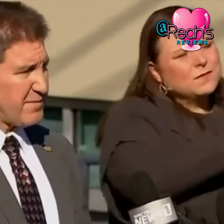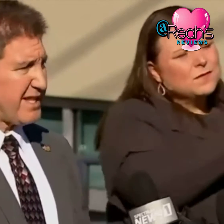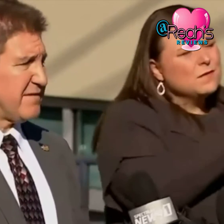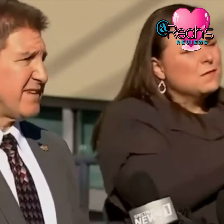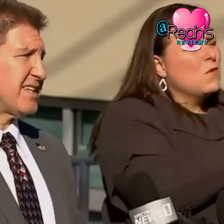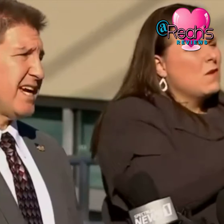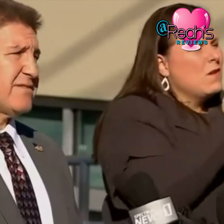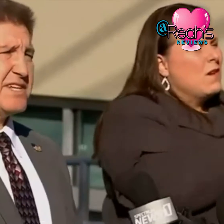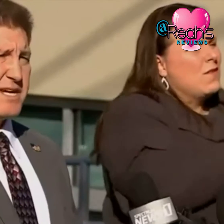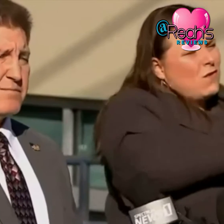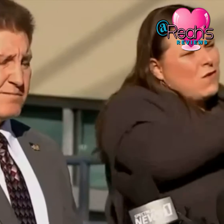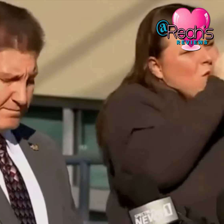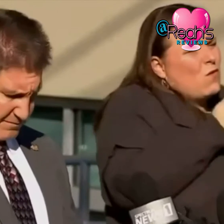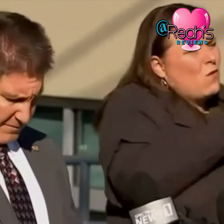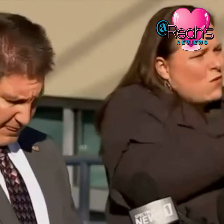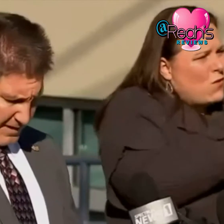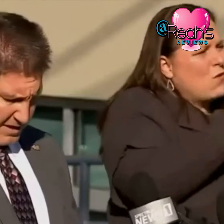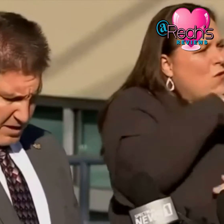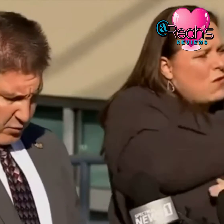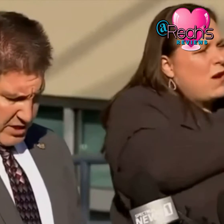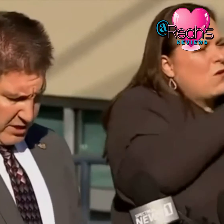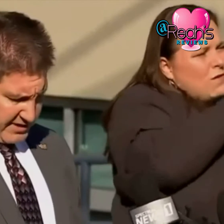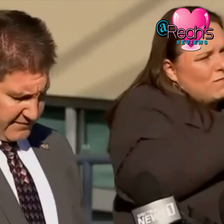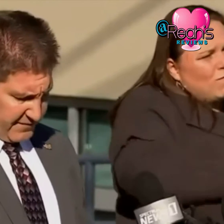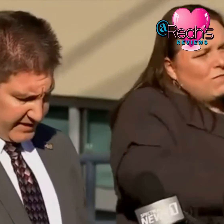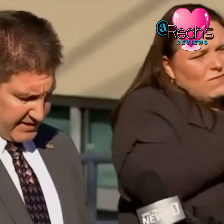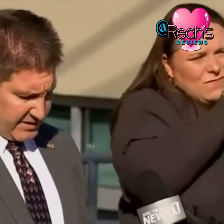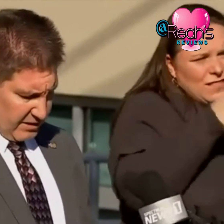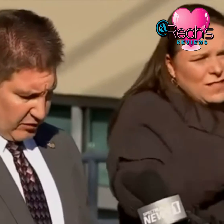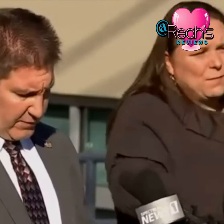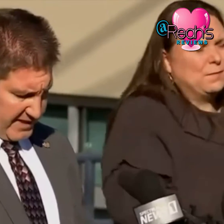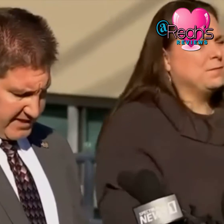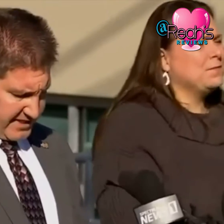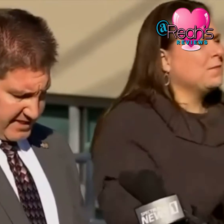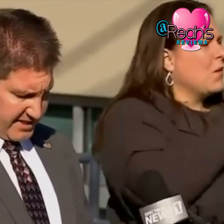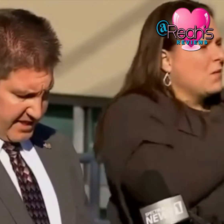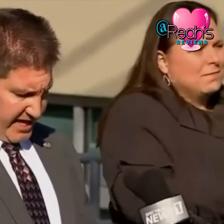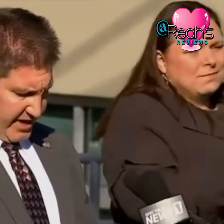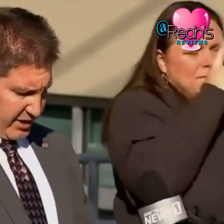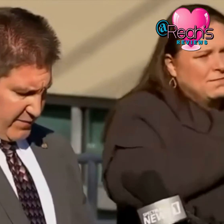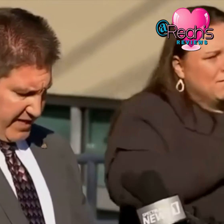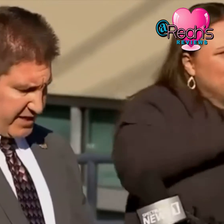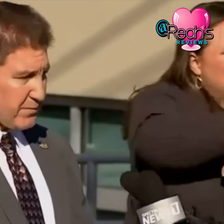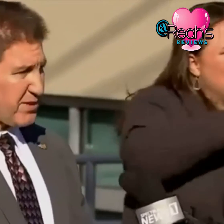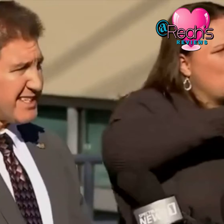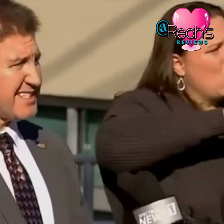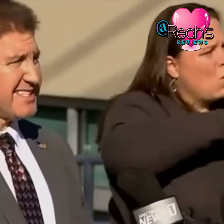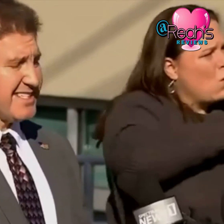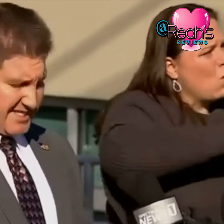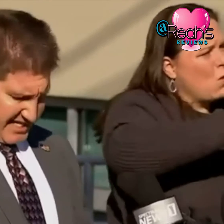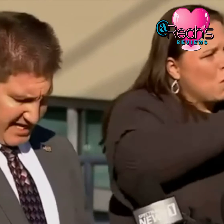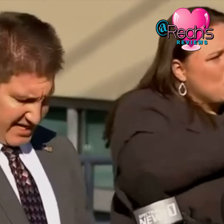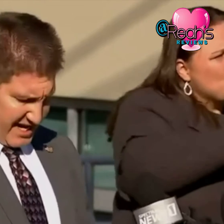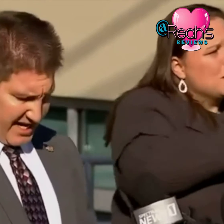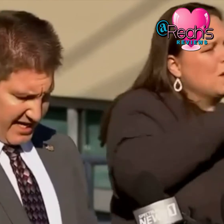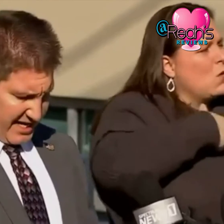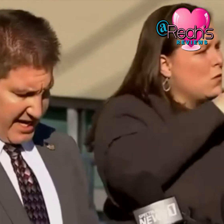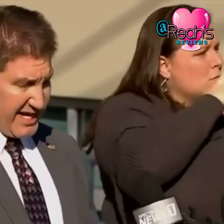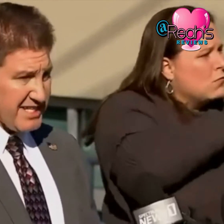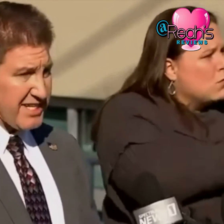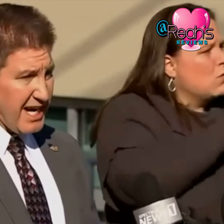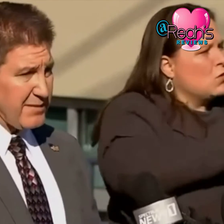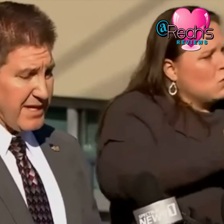facts learned by the investigative team we know this affects local businesses and are committed to processing the scene